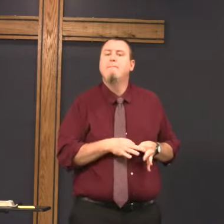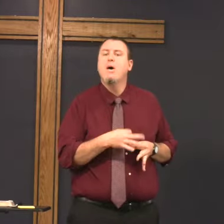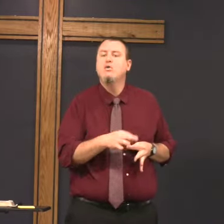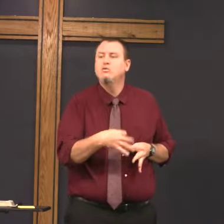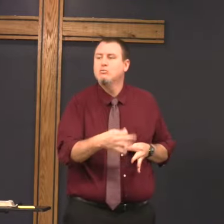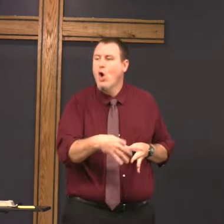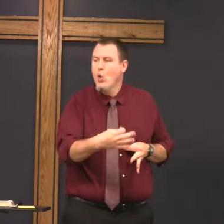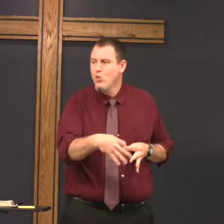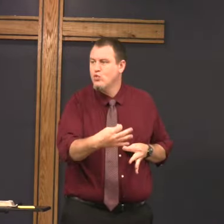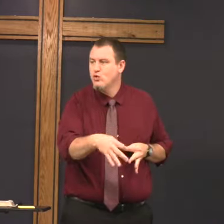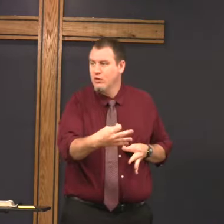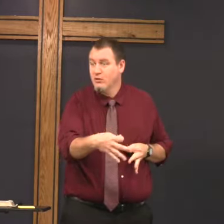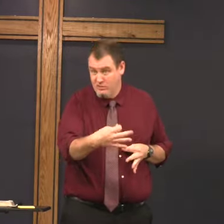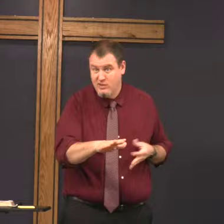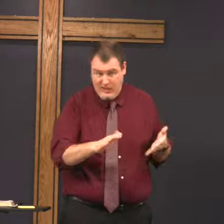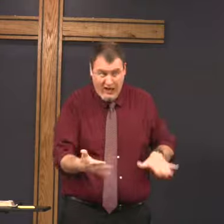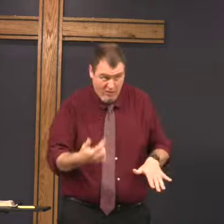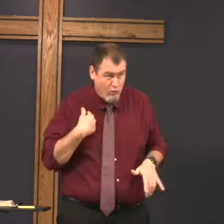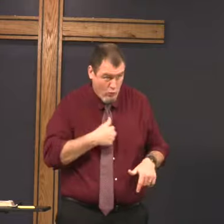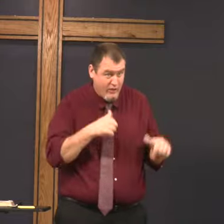You and I can postpone death.